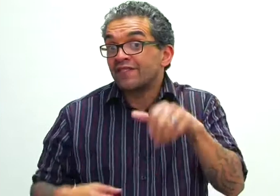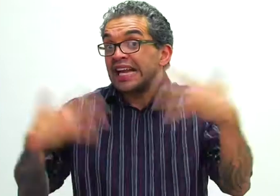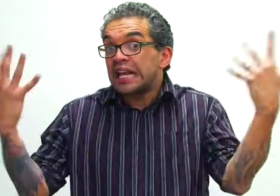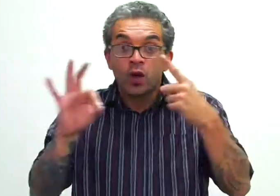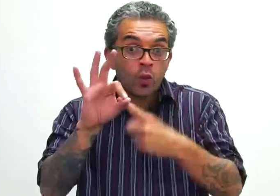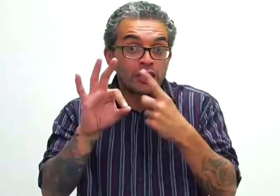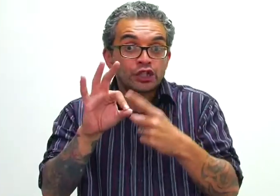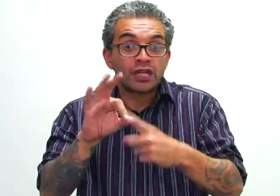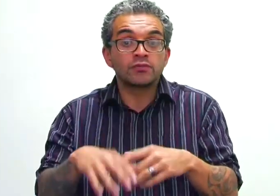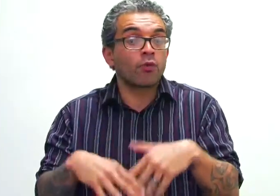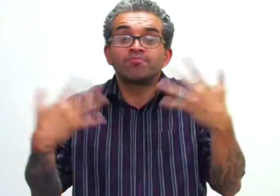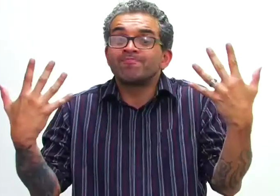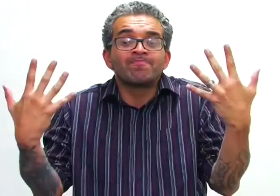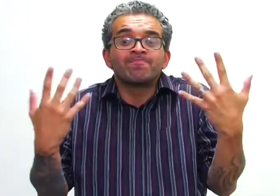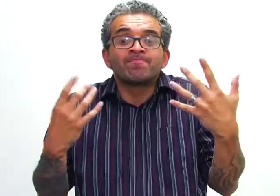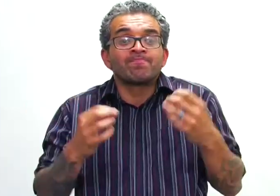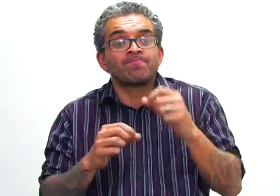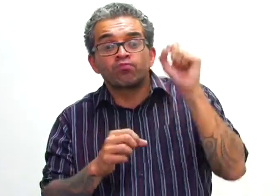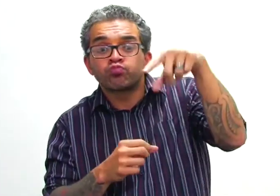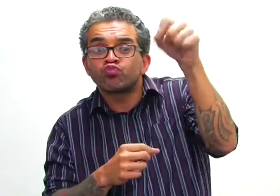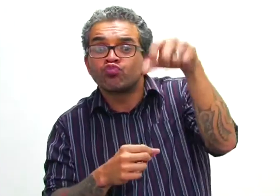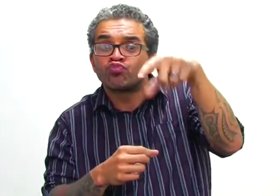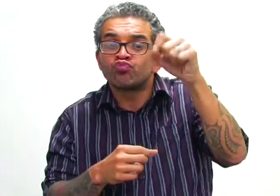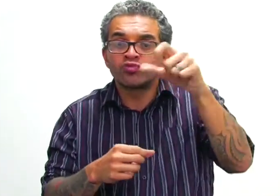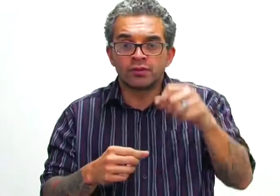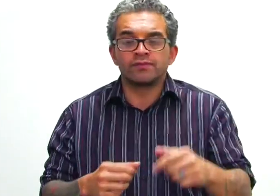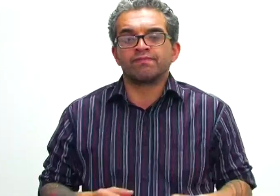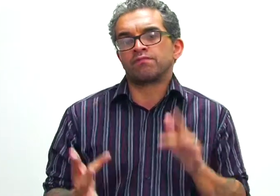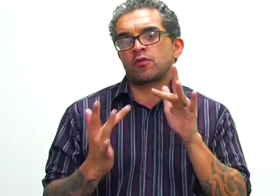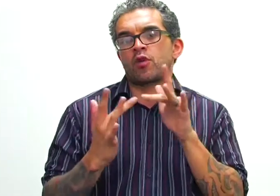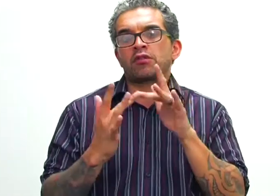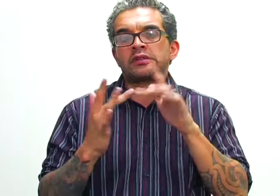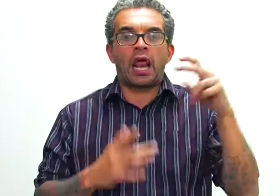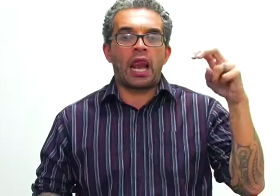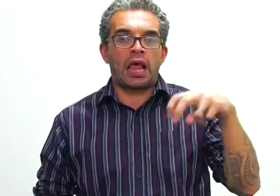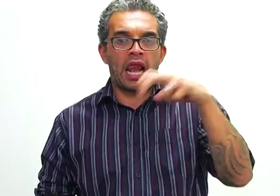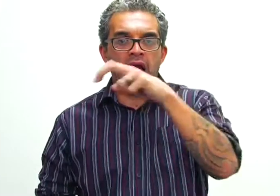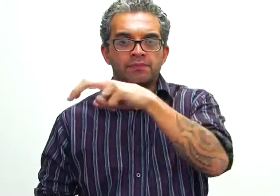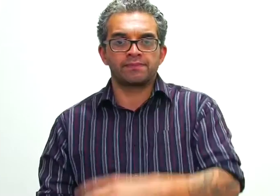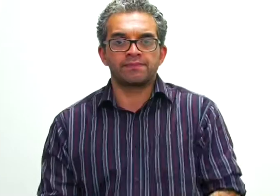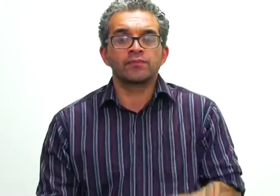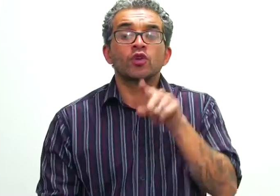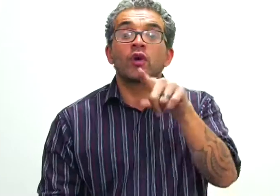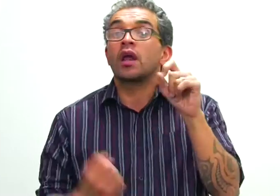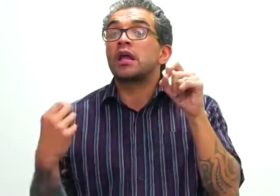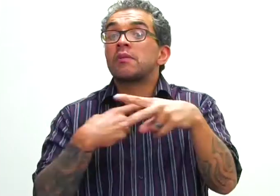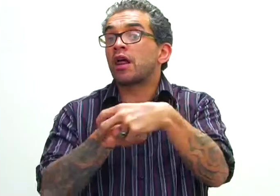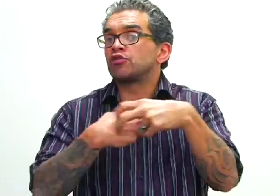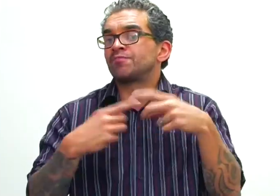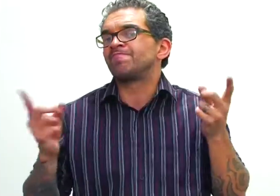If you've got any questions. Anything at all. You can contact Nicola. Her